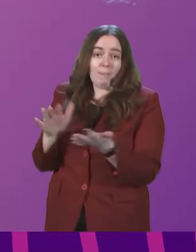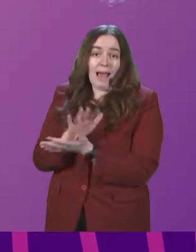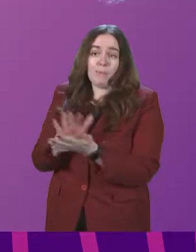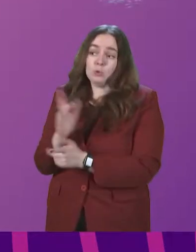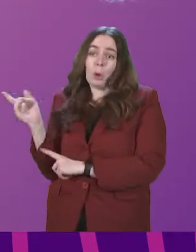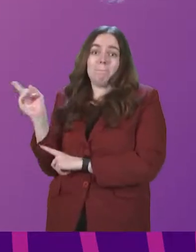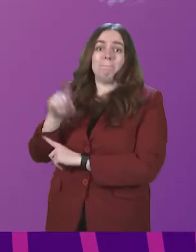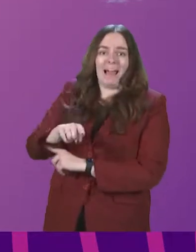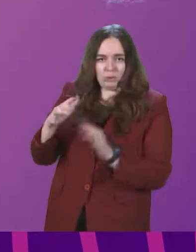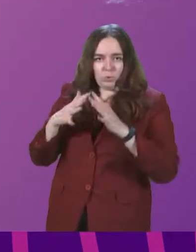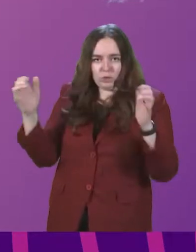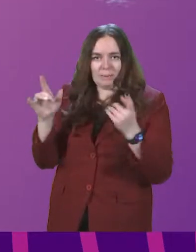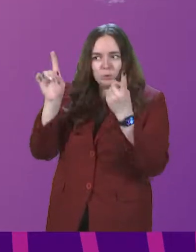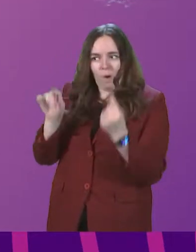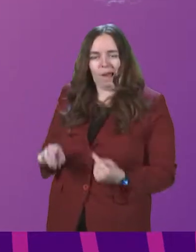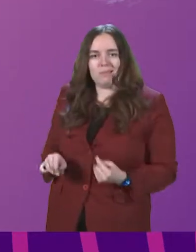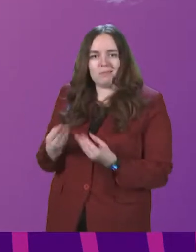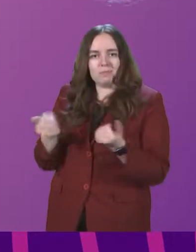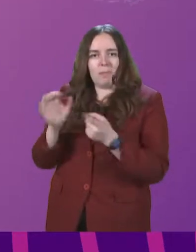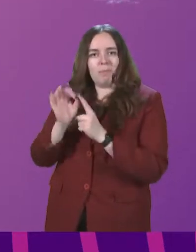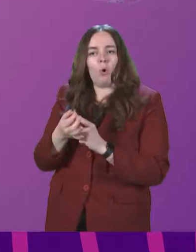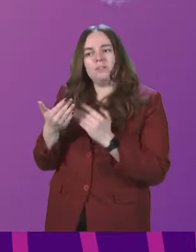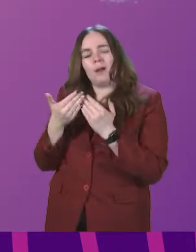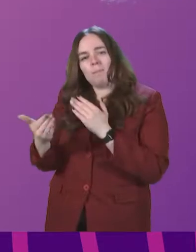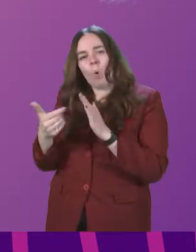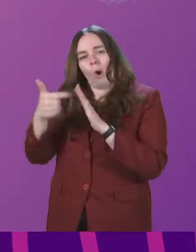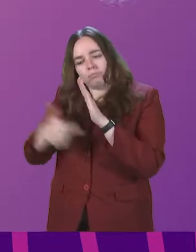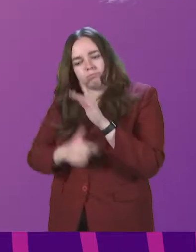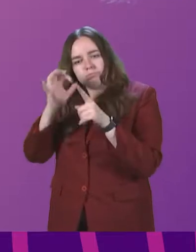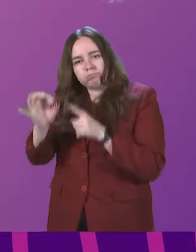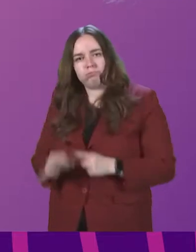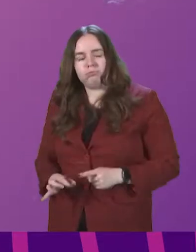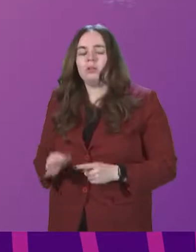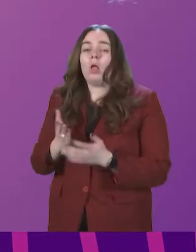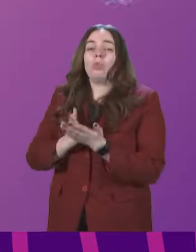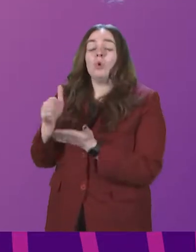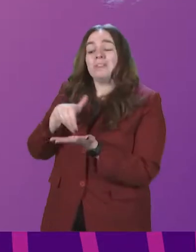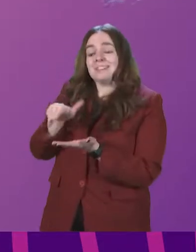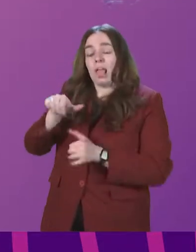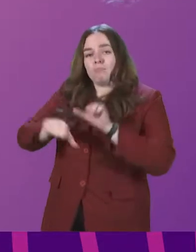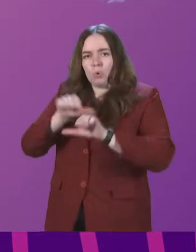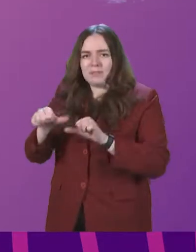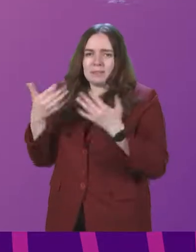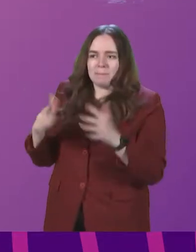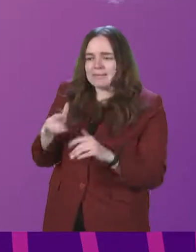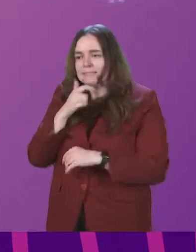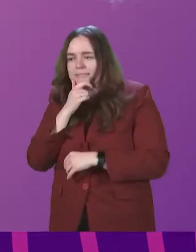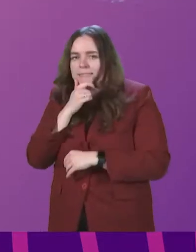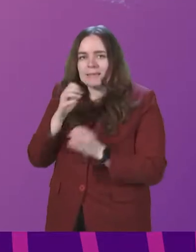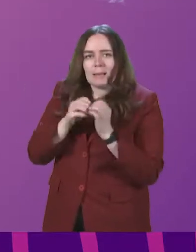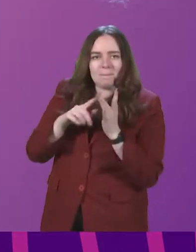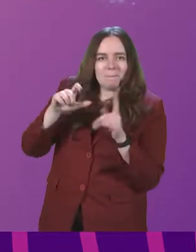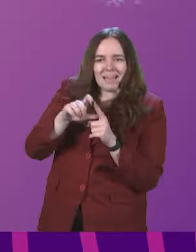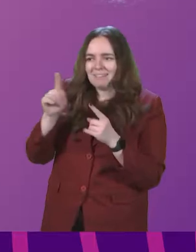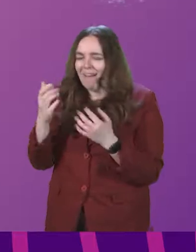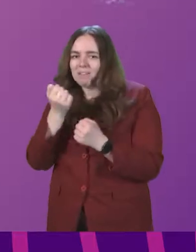to the Chamber to answer some of these points more fully. Throughout the sale process, there has been speculation about bids and bidders